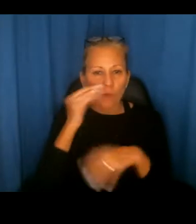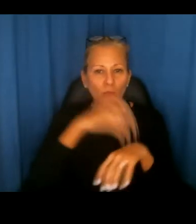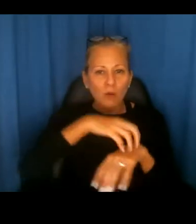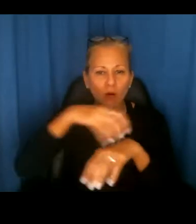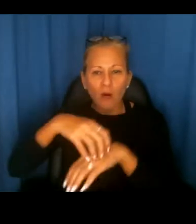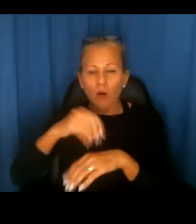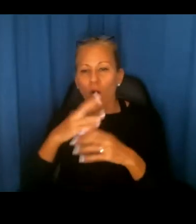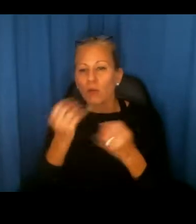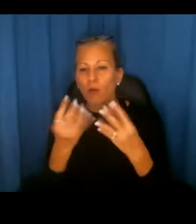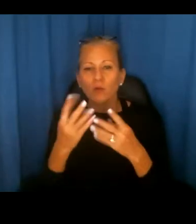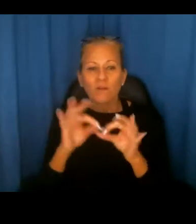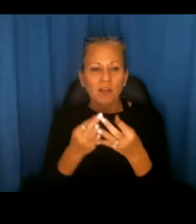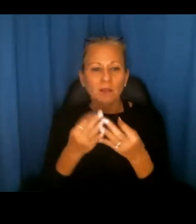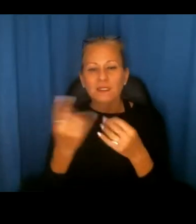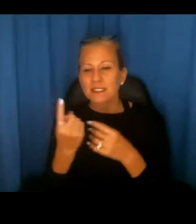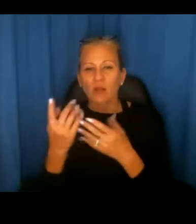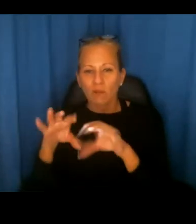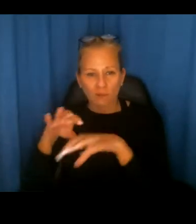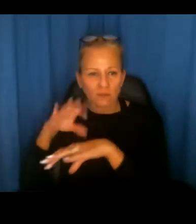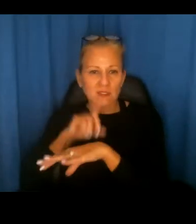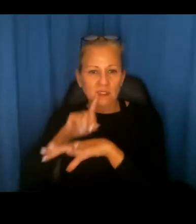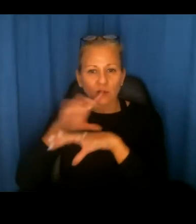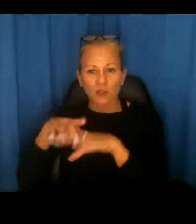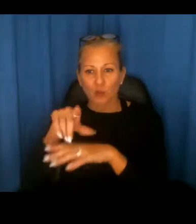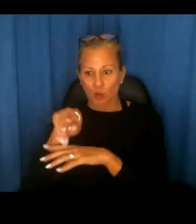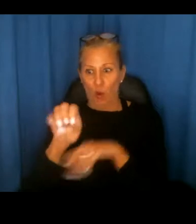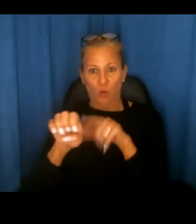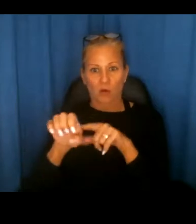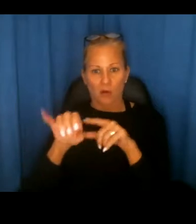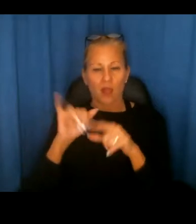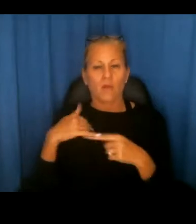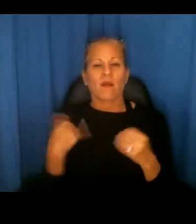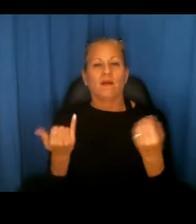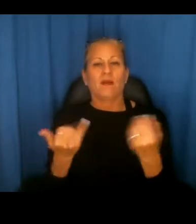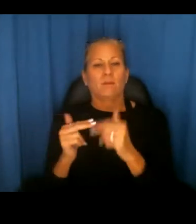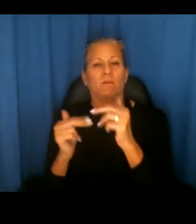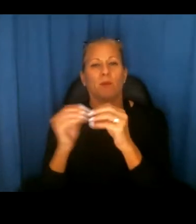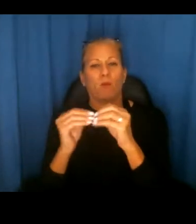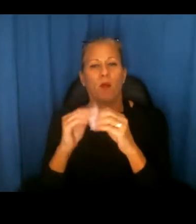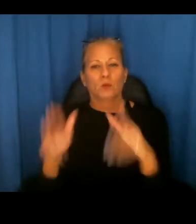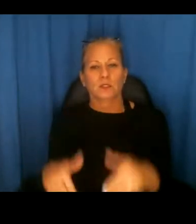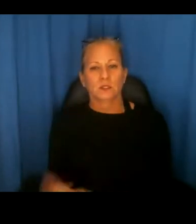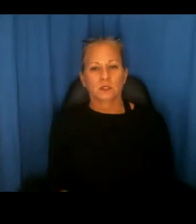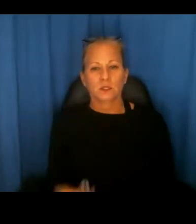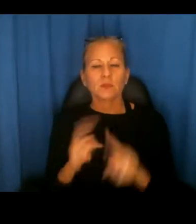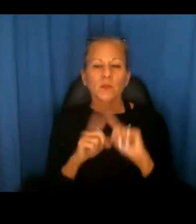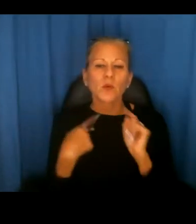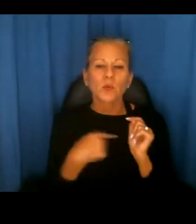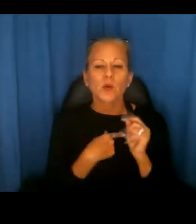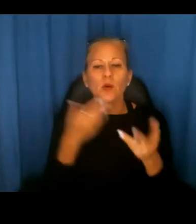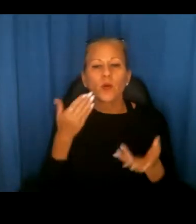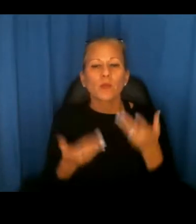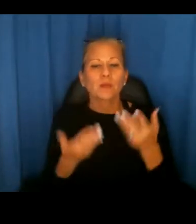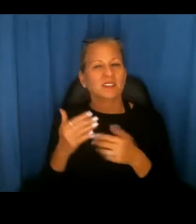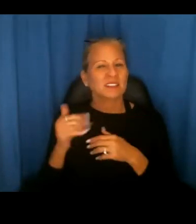multifamily property and single-family family zones so that we could have more housing. Um, but we're probably a